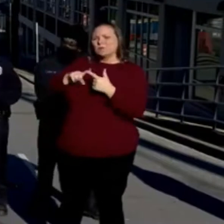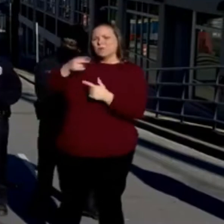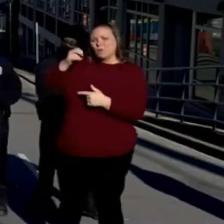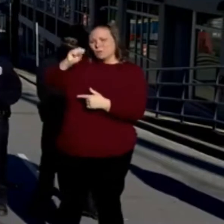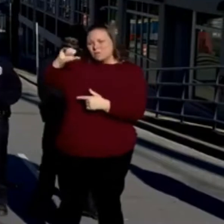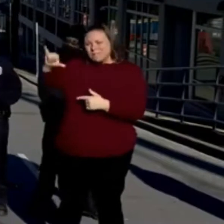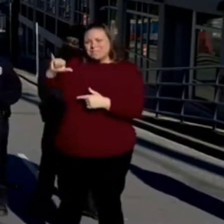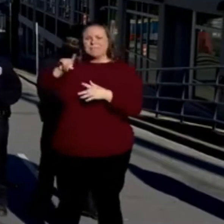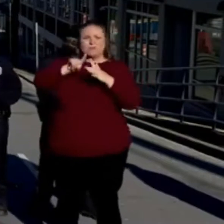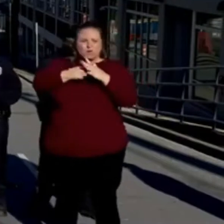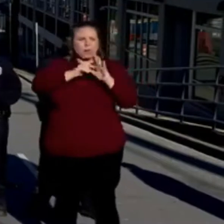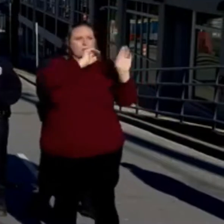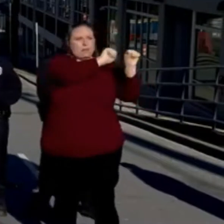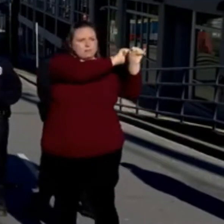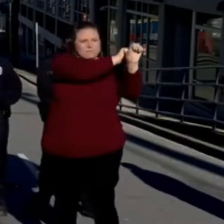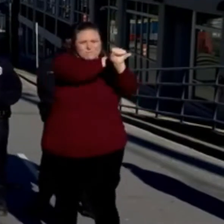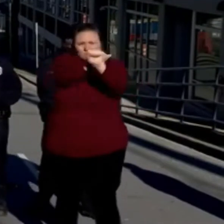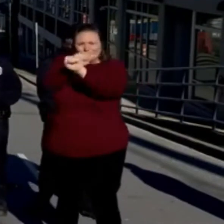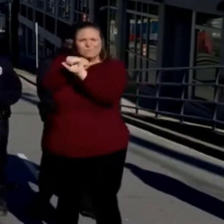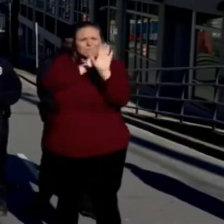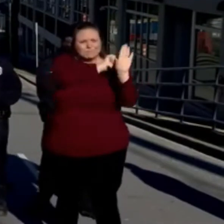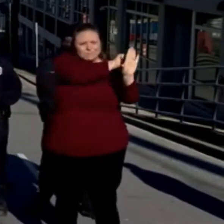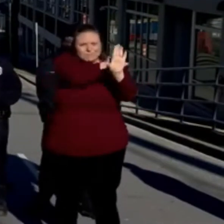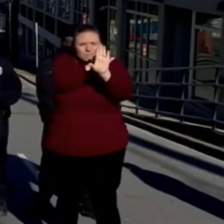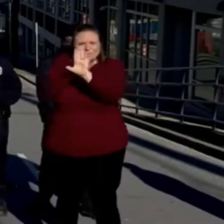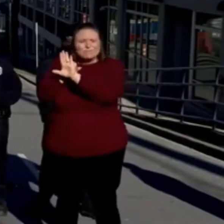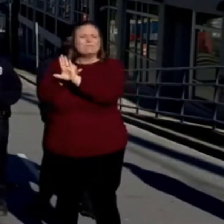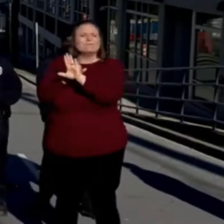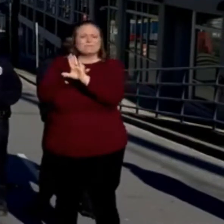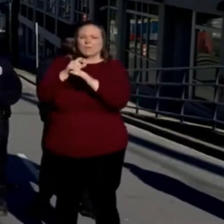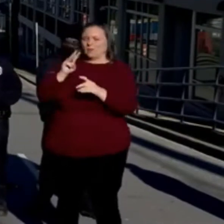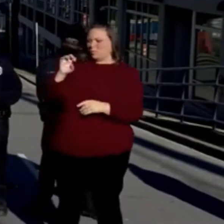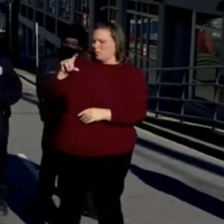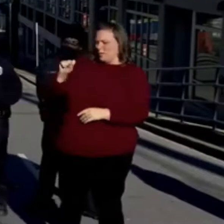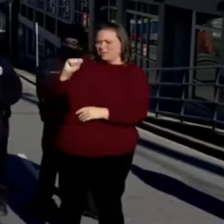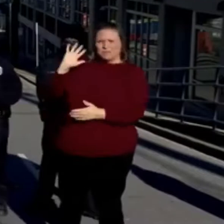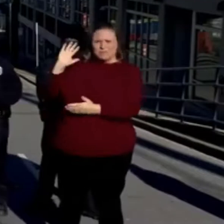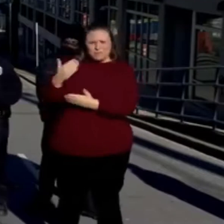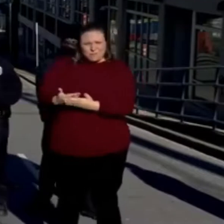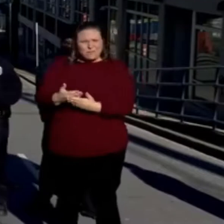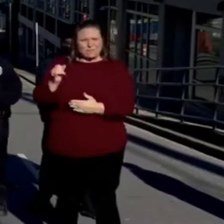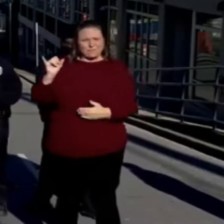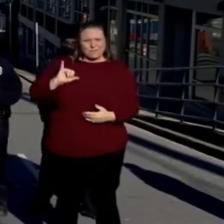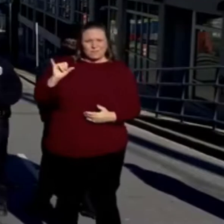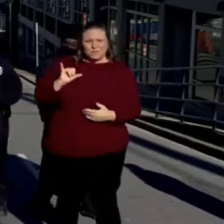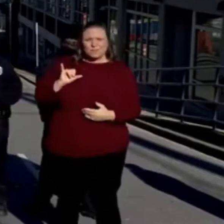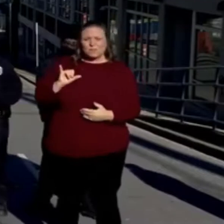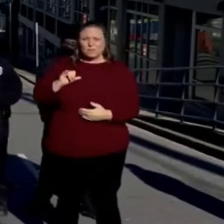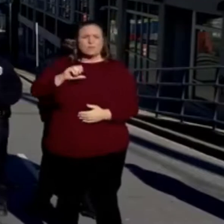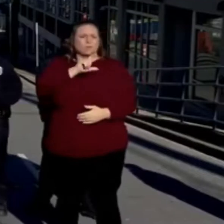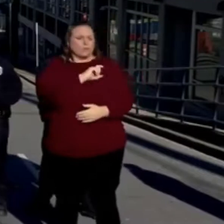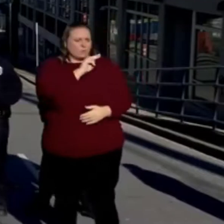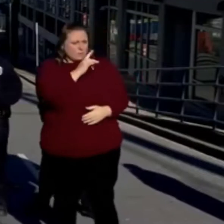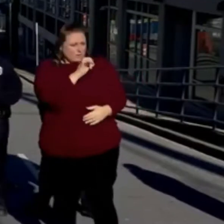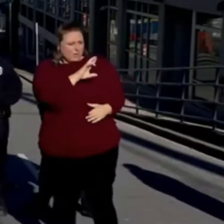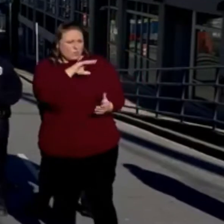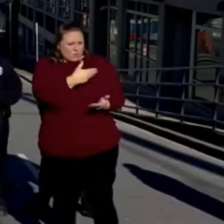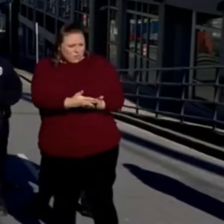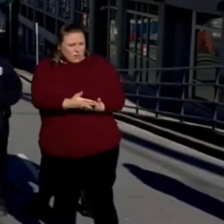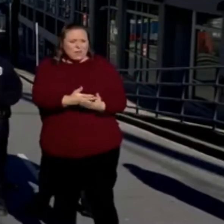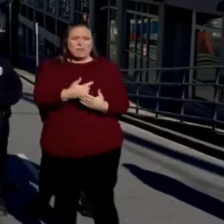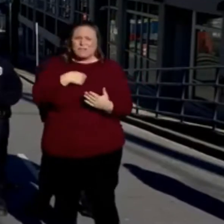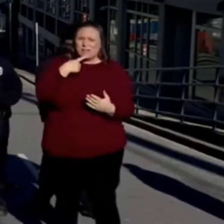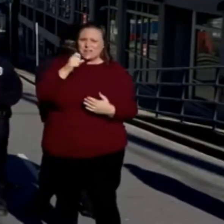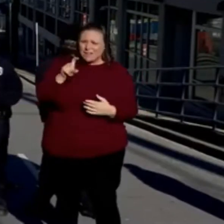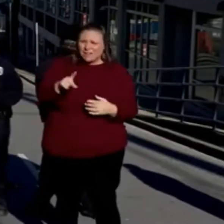inside to start knocking on doors, and Officer Wells came up. At this time, Sergeant Miller's there. I asked him for